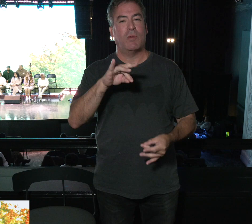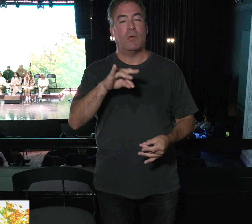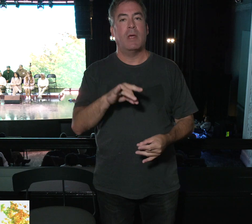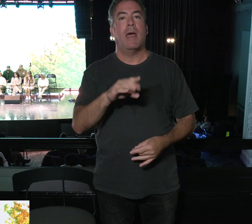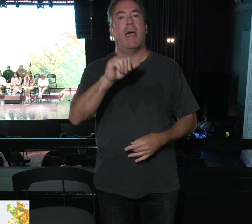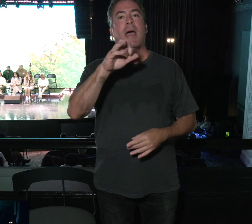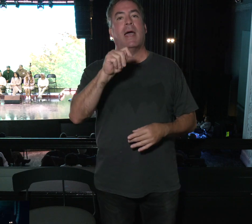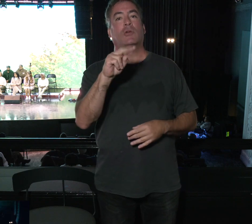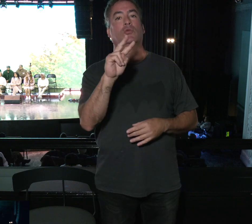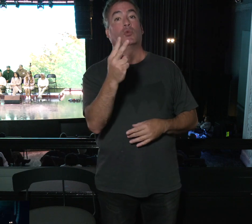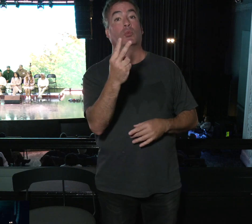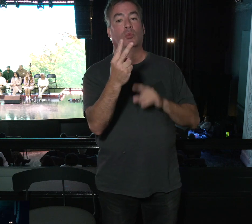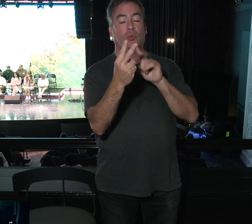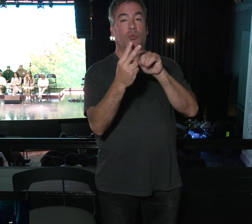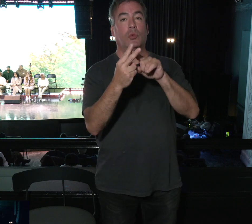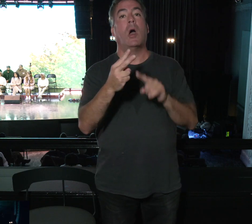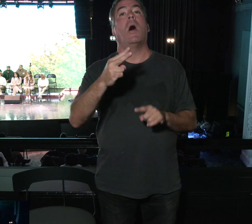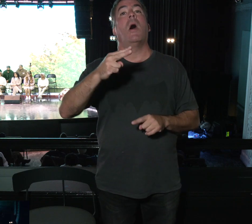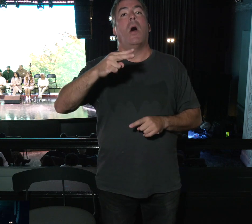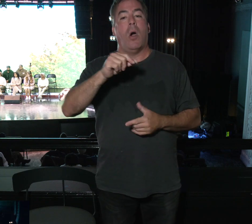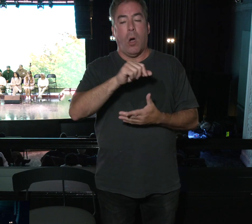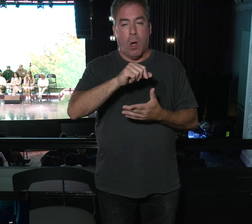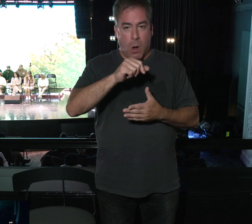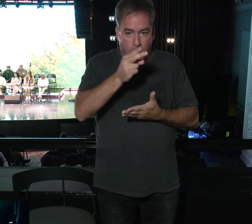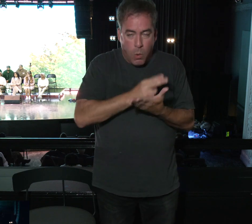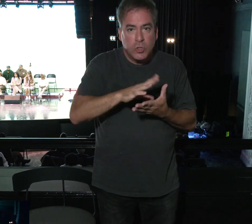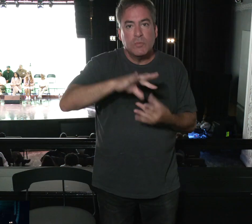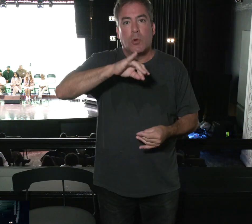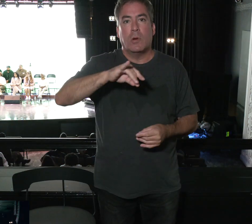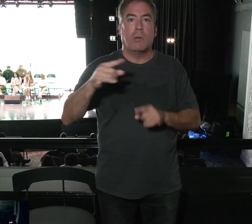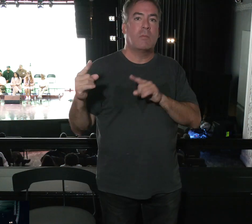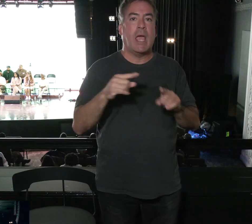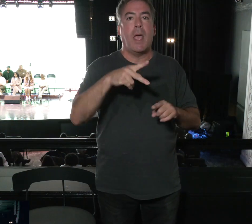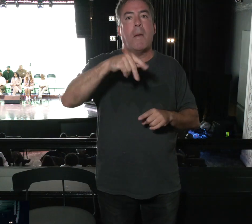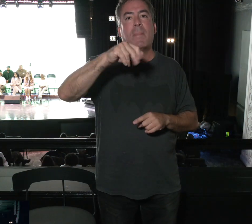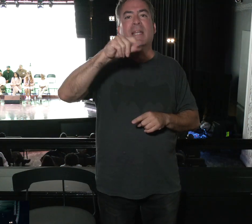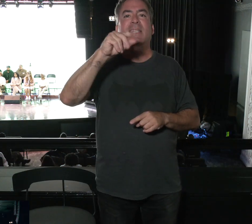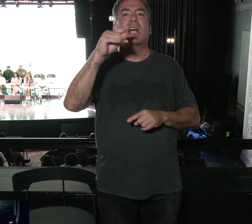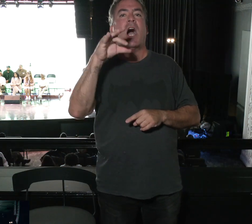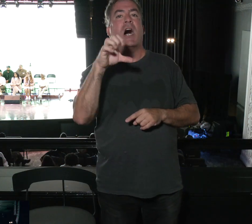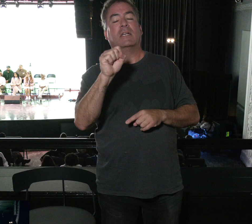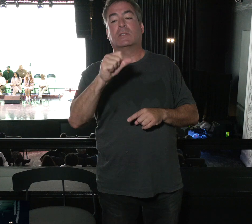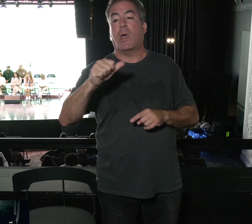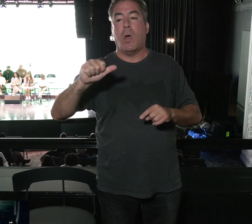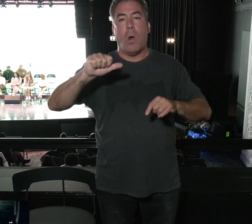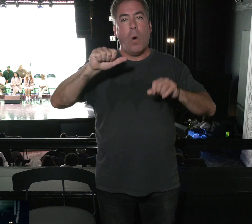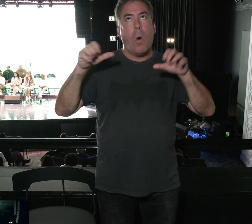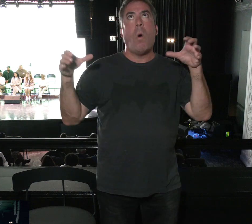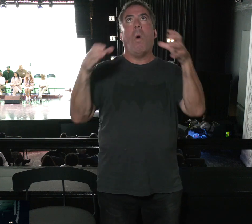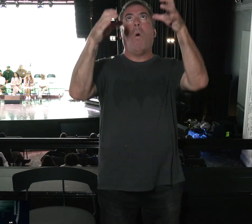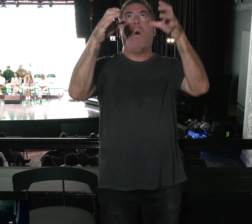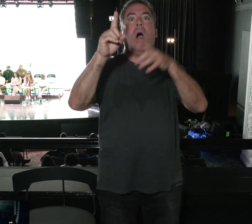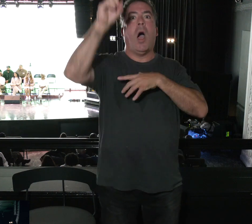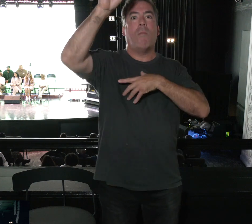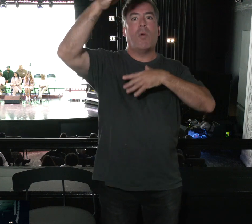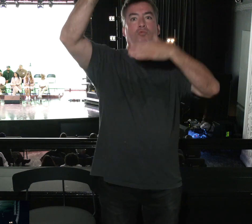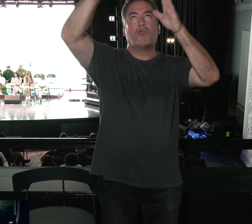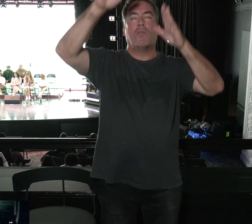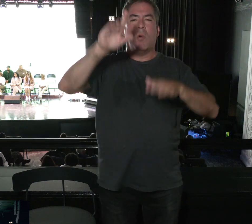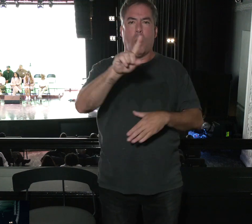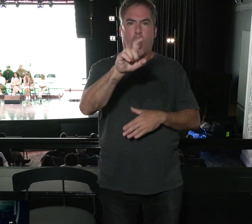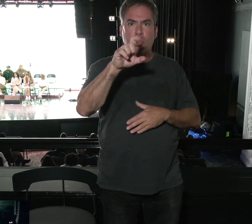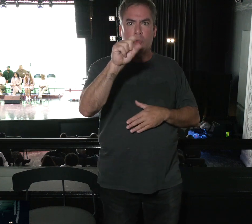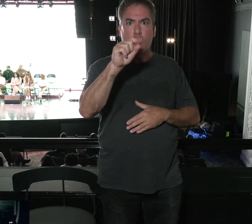Acts 2. The Holy Spirit comes at Pentecost. When the day of Pentecost came, they were all together in one place. Talking about the disciples, was